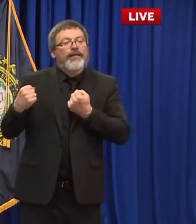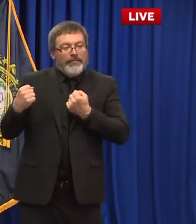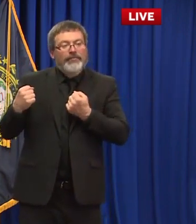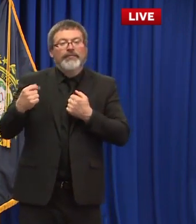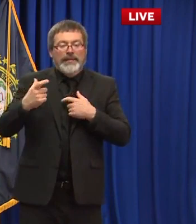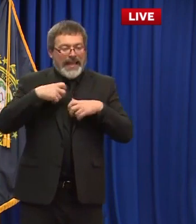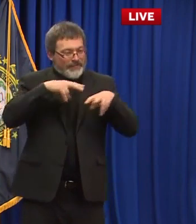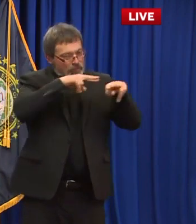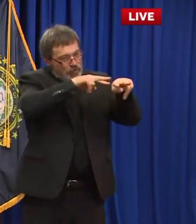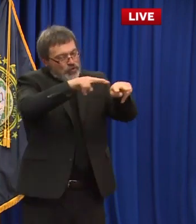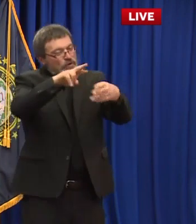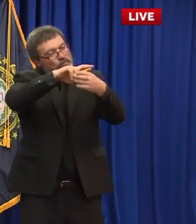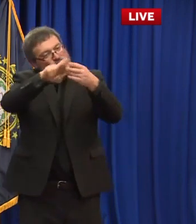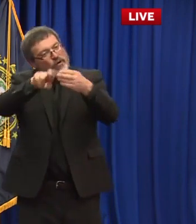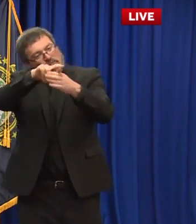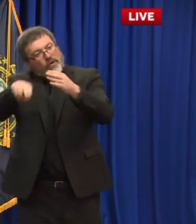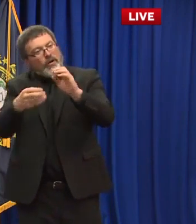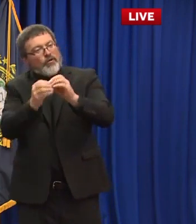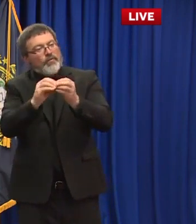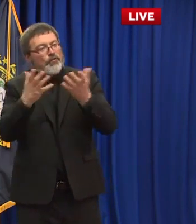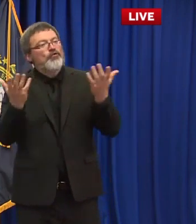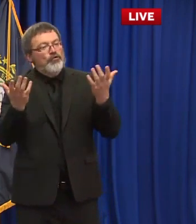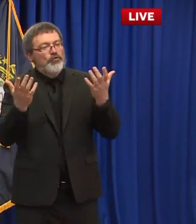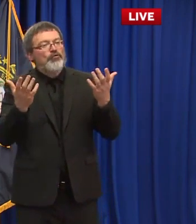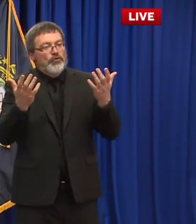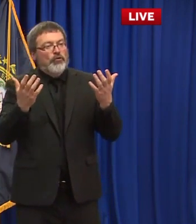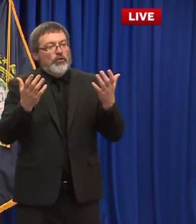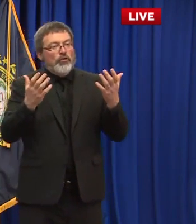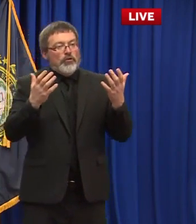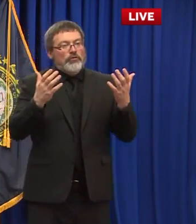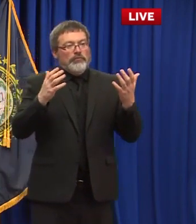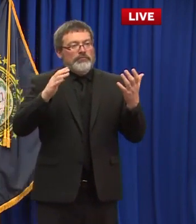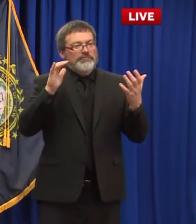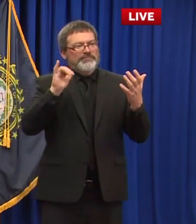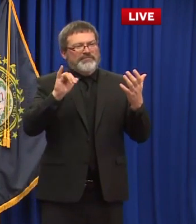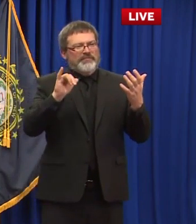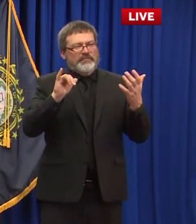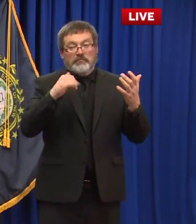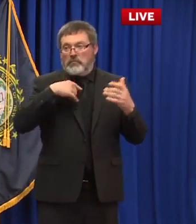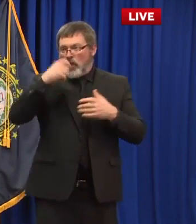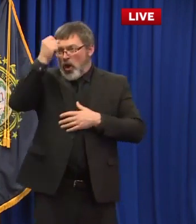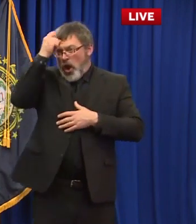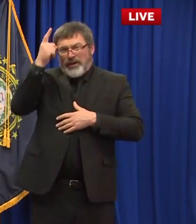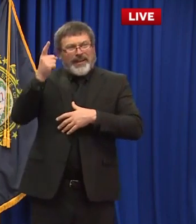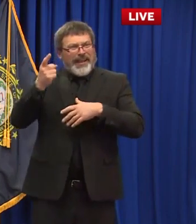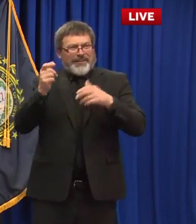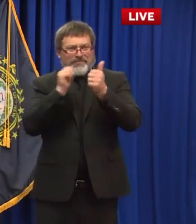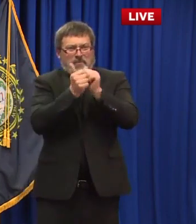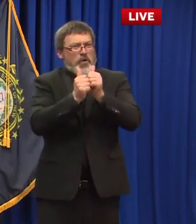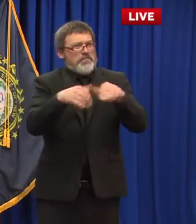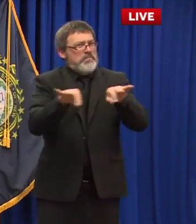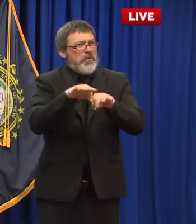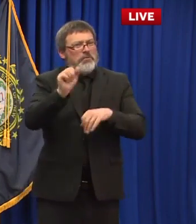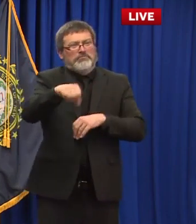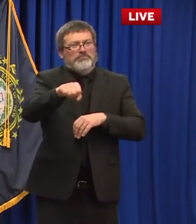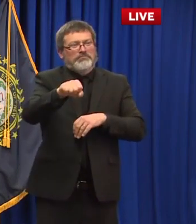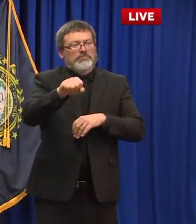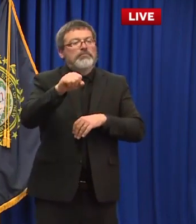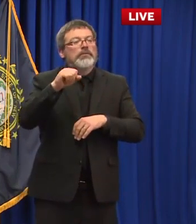um that would be a big deal and so we i think we want to kind of wait till till kind of as long as we can to make sure we get that